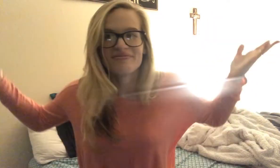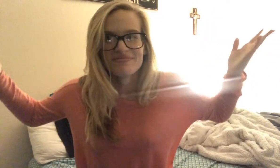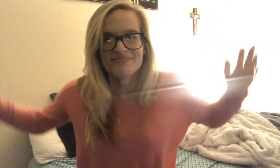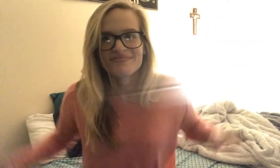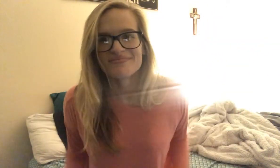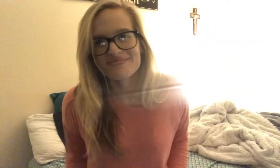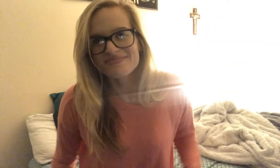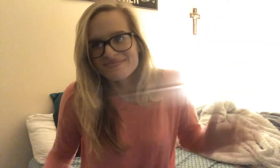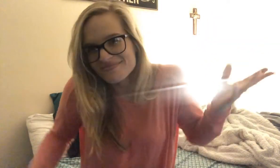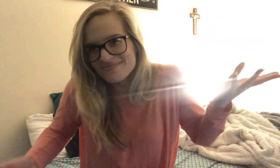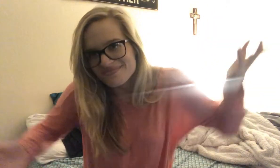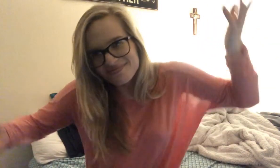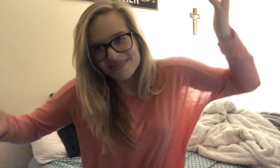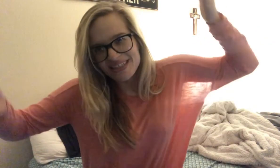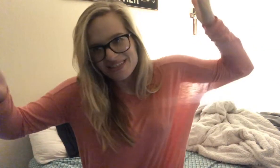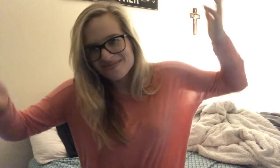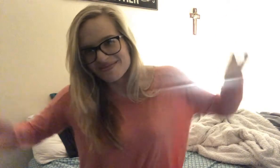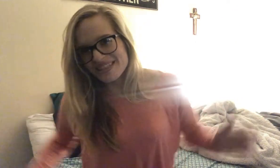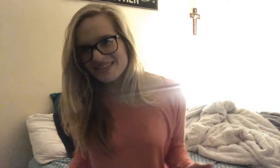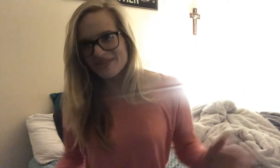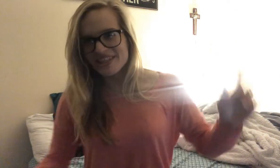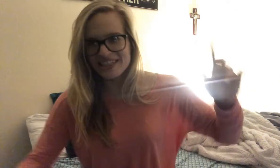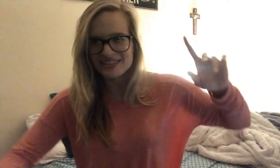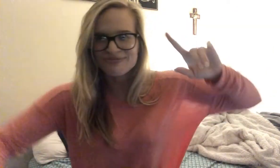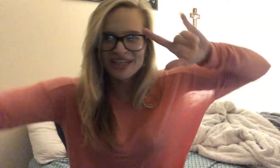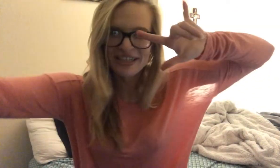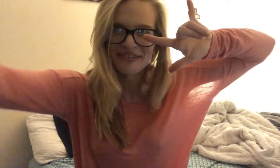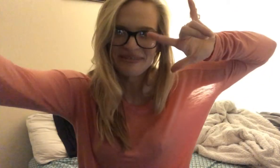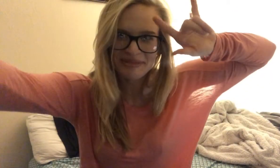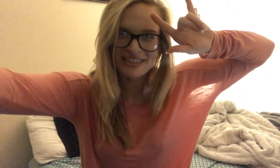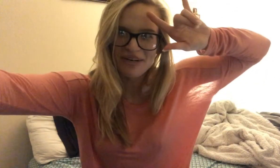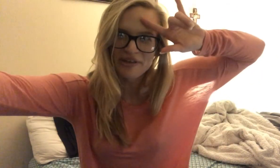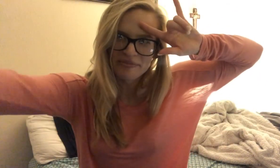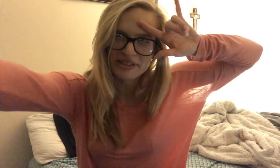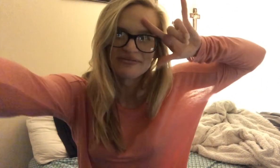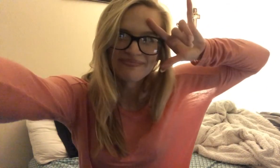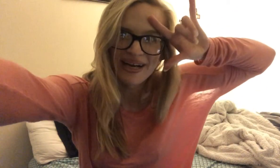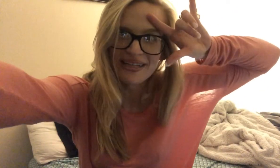it is what it is. Alright. I'm going to stop rambling. Bye. Bye.